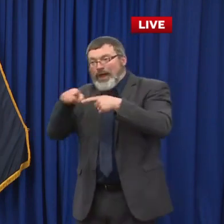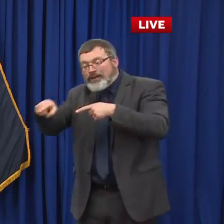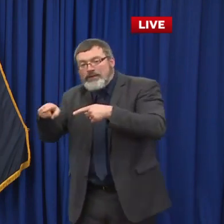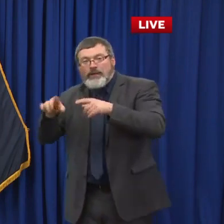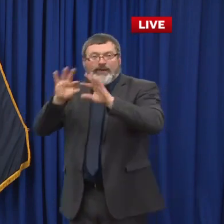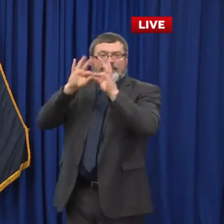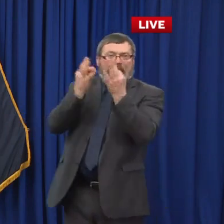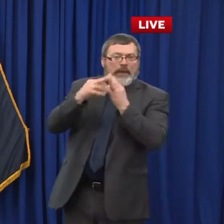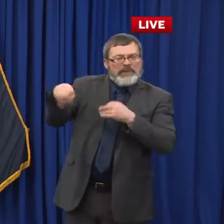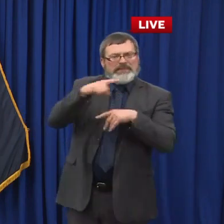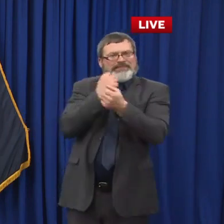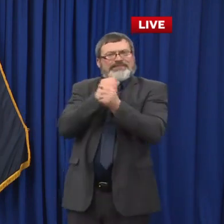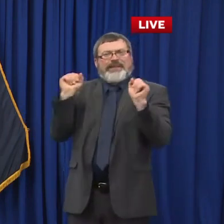our economy to stay open.